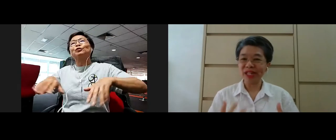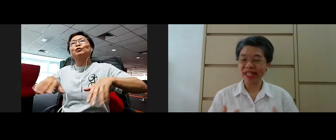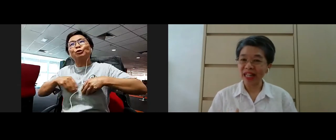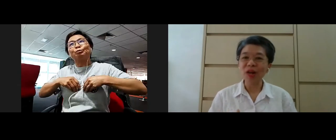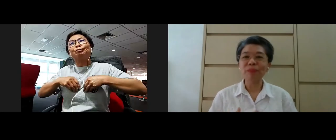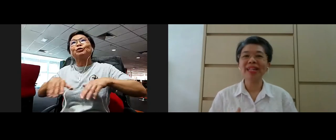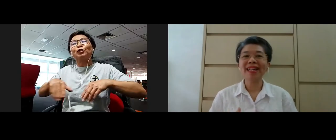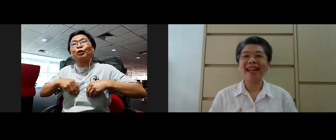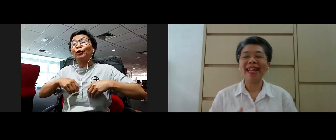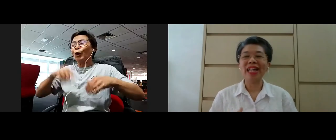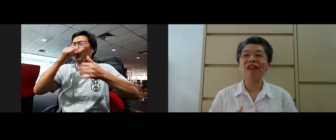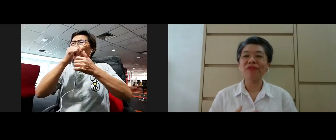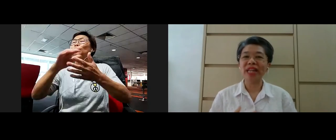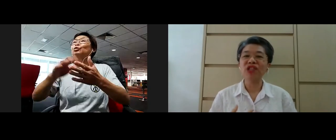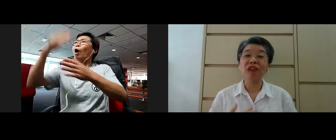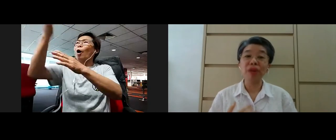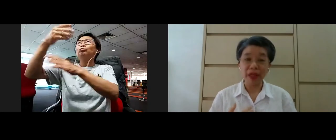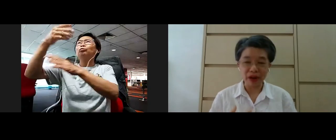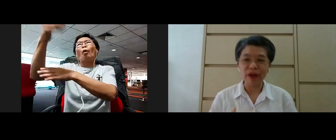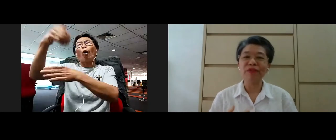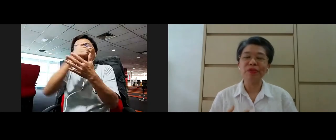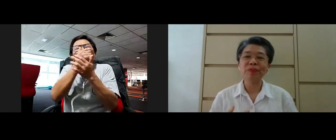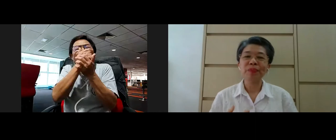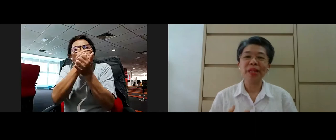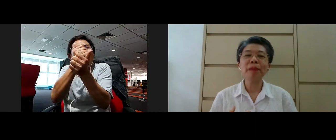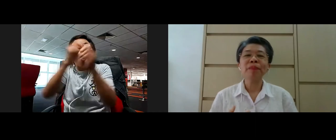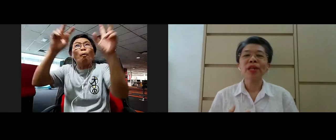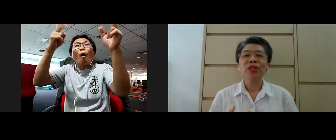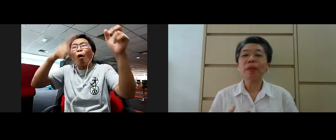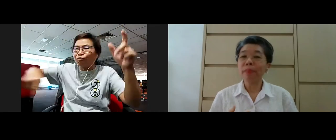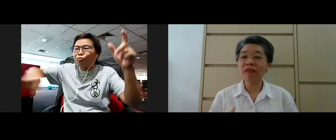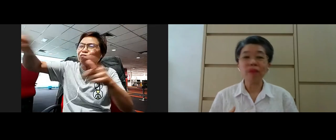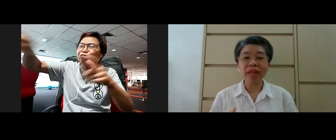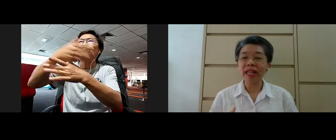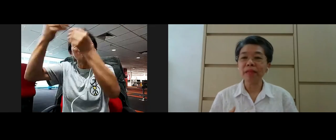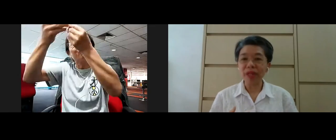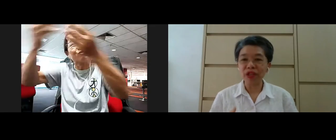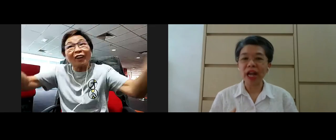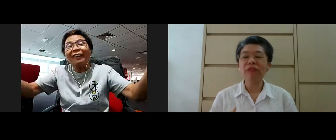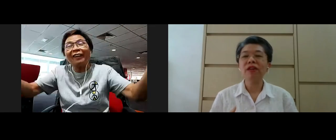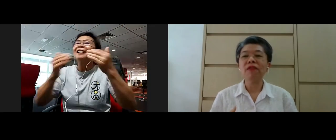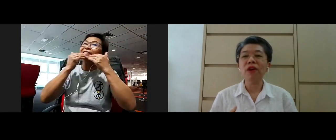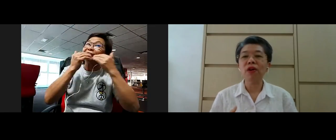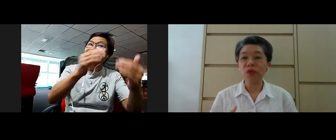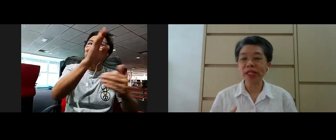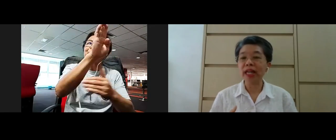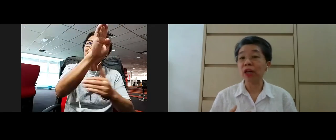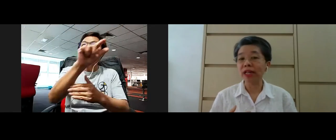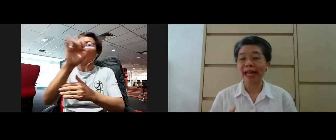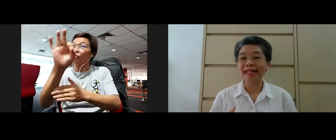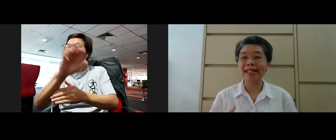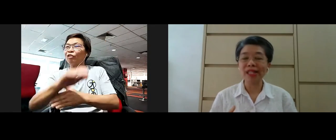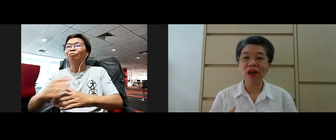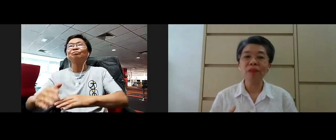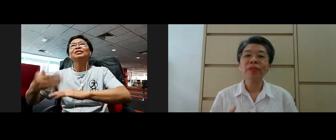interesting topic and have today sharing with all of you. Yeah. So apart from thanking BGF for hosting